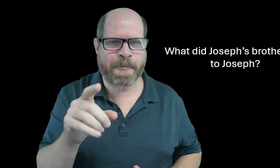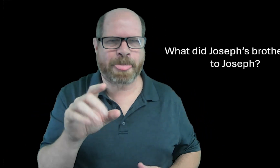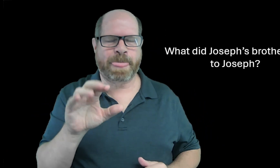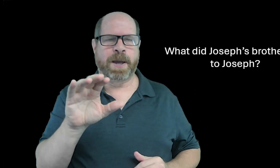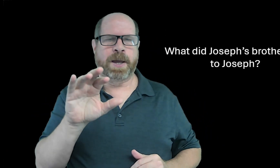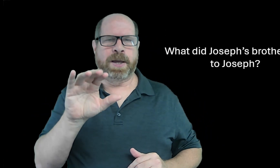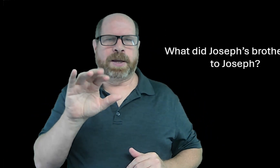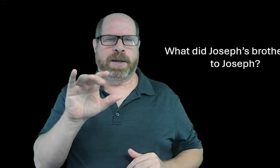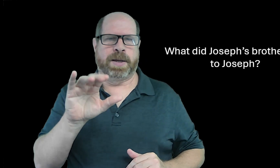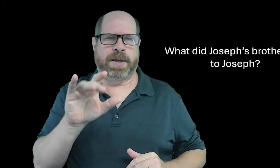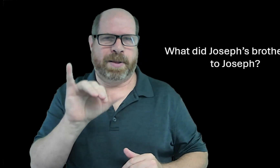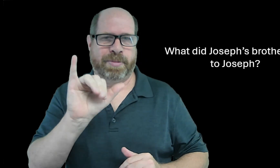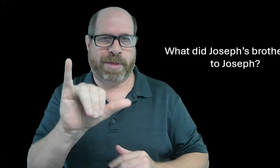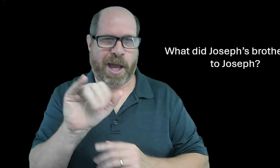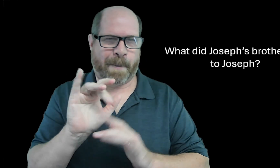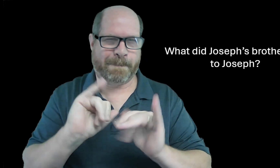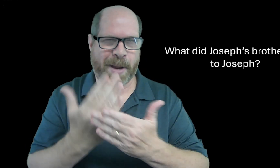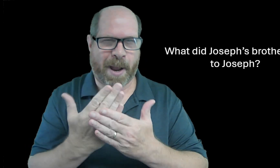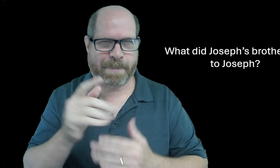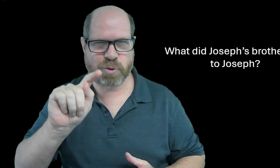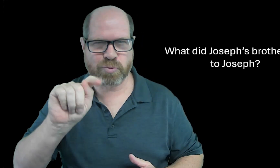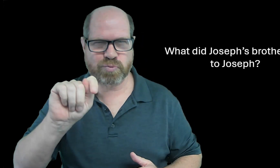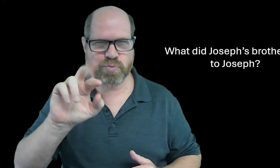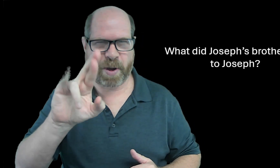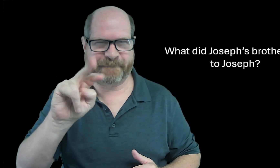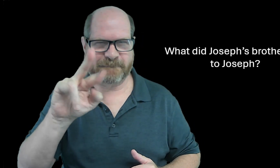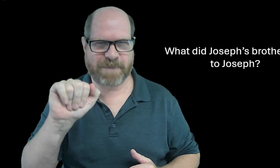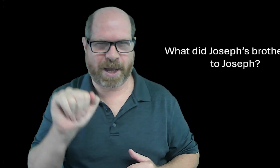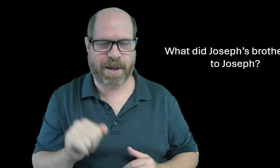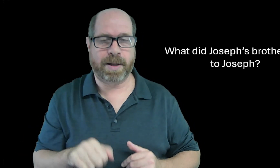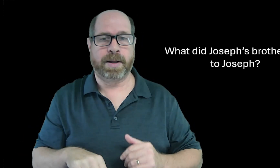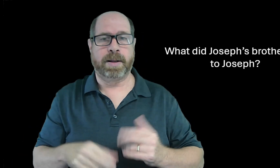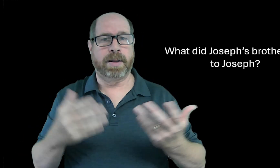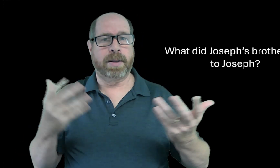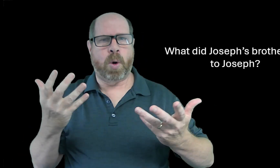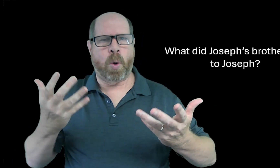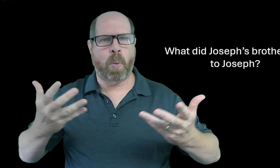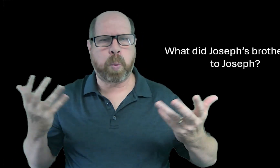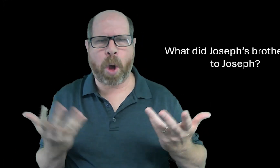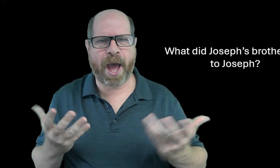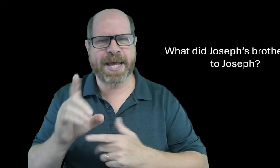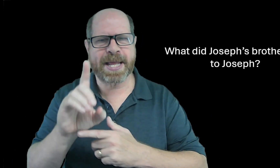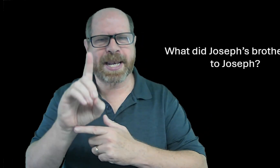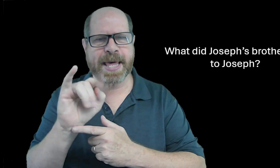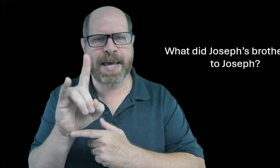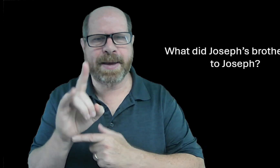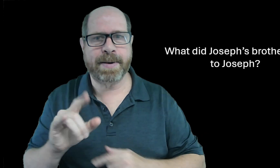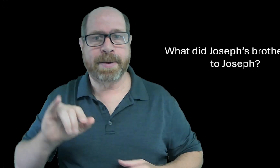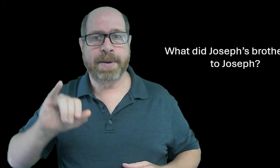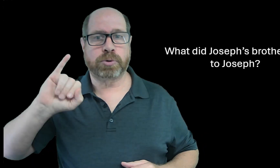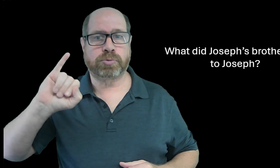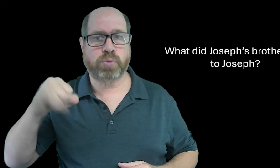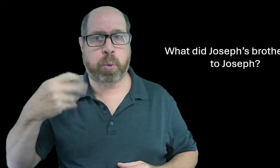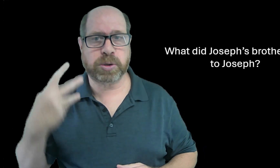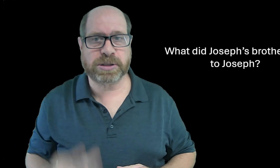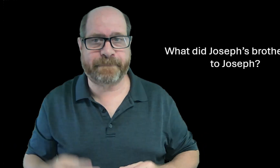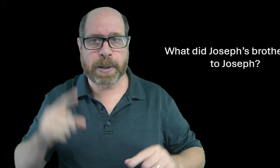here's our question from the previous day for bible trivia what did joseph's